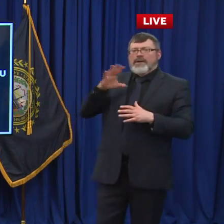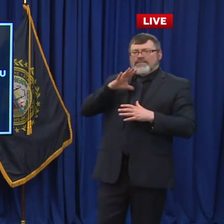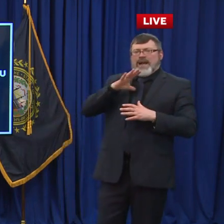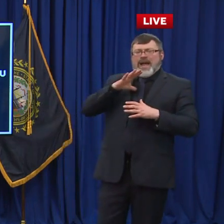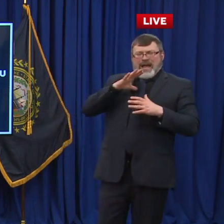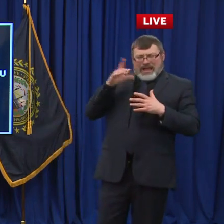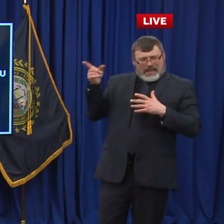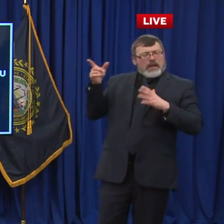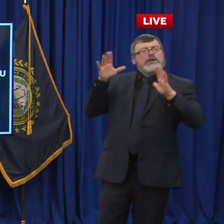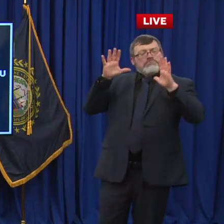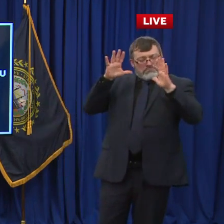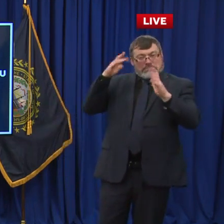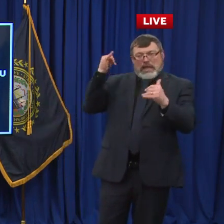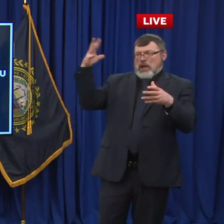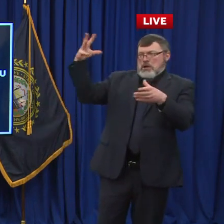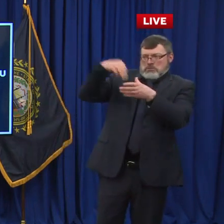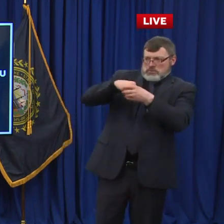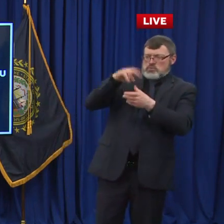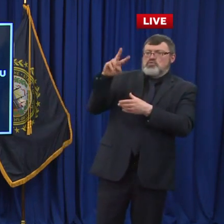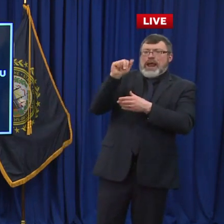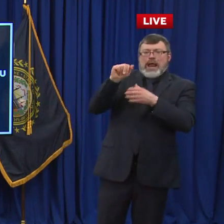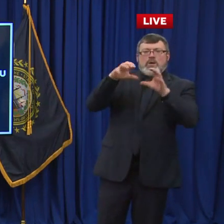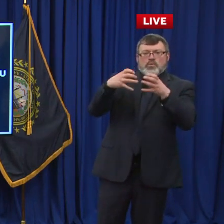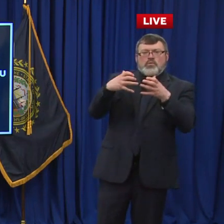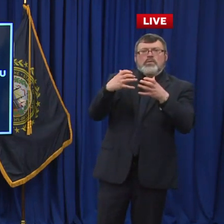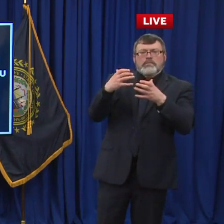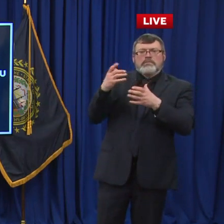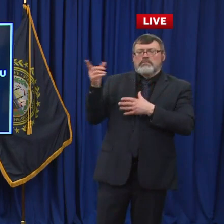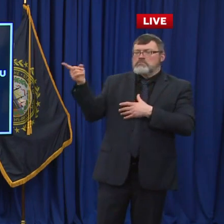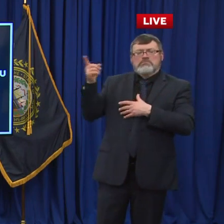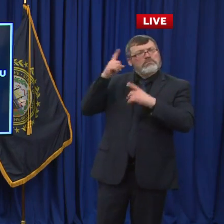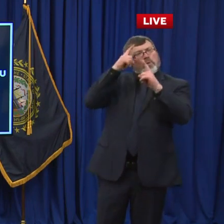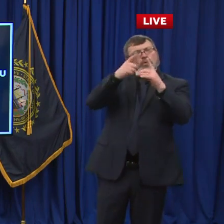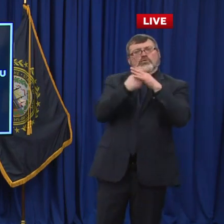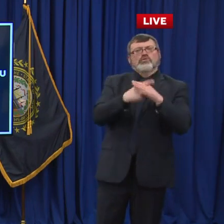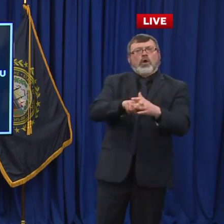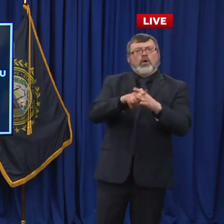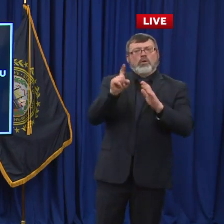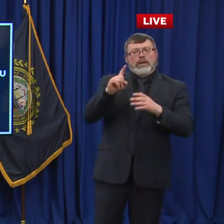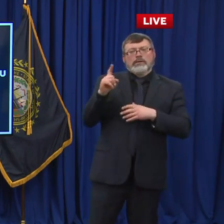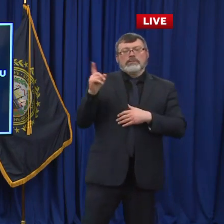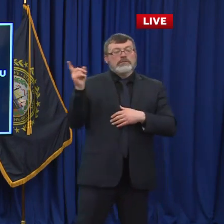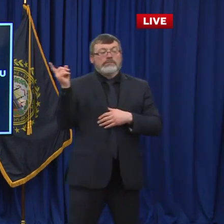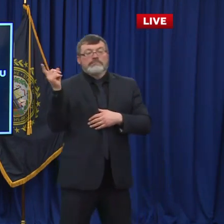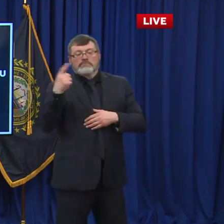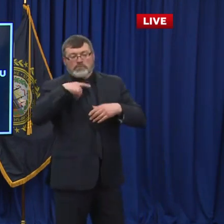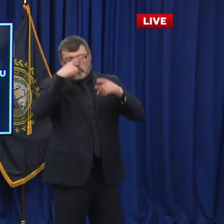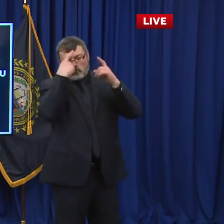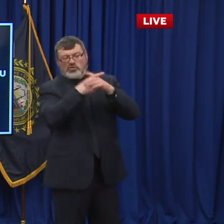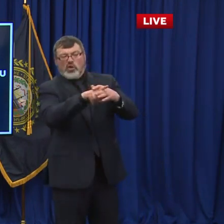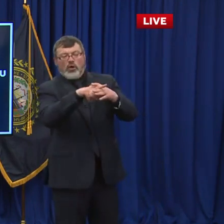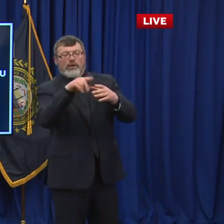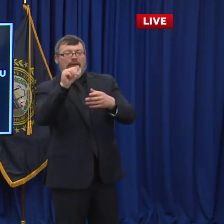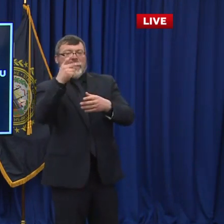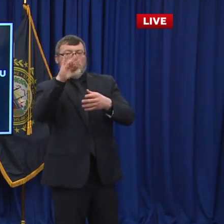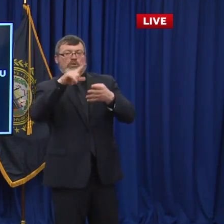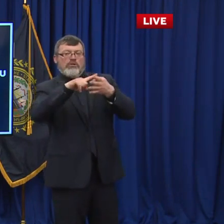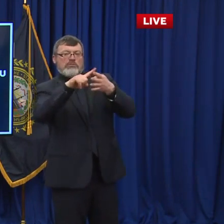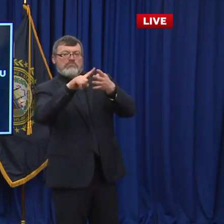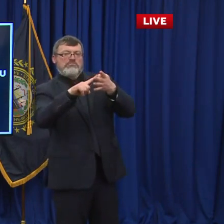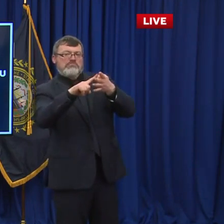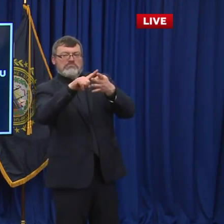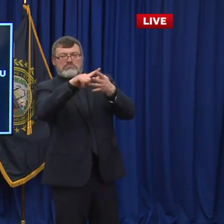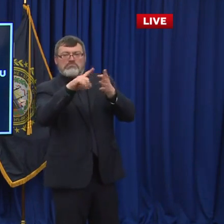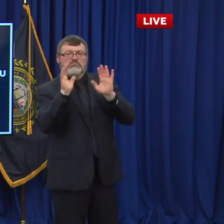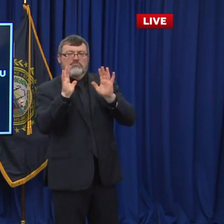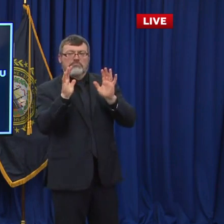there. Sometime in the April timeframe. I hope it's early April. Well, there's no promises on that. And we're looking at a couple different ways to do that. There's approximately 50,000 teachers,